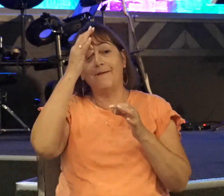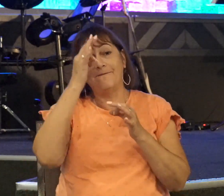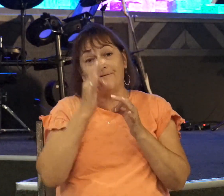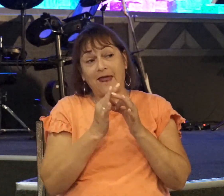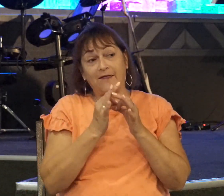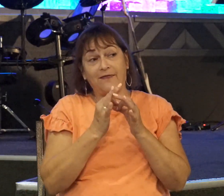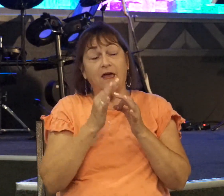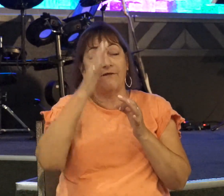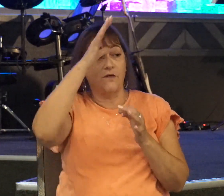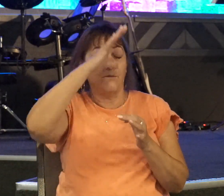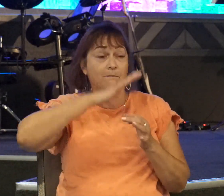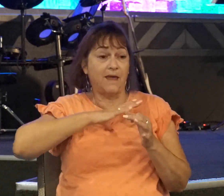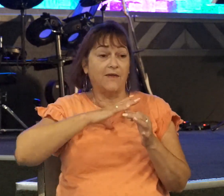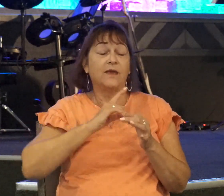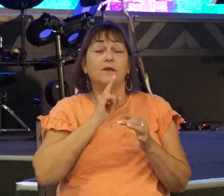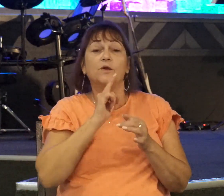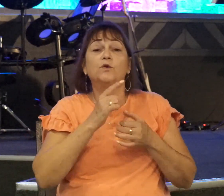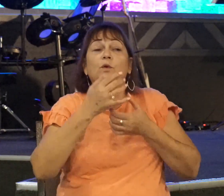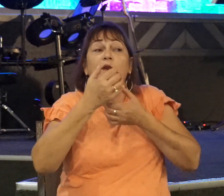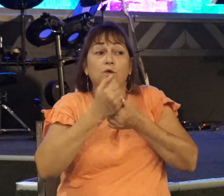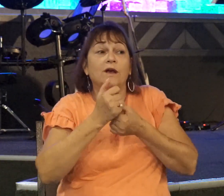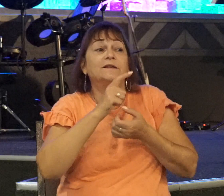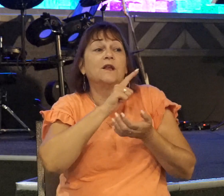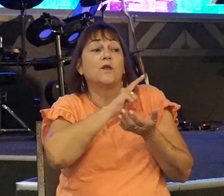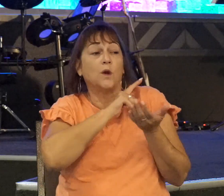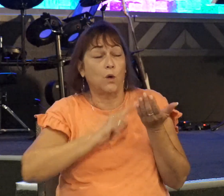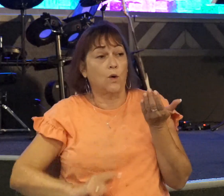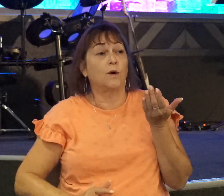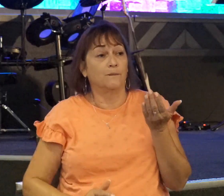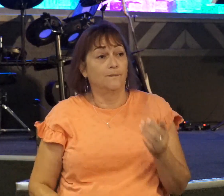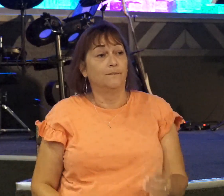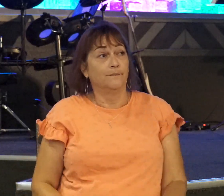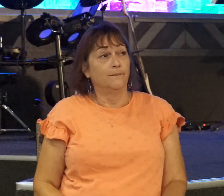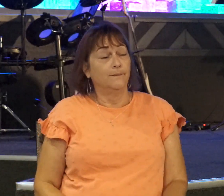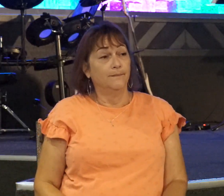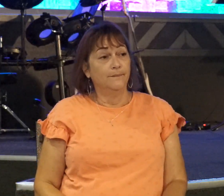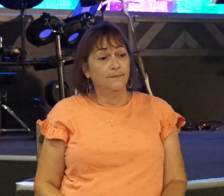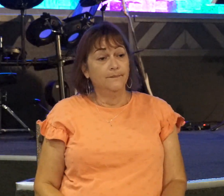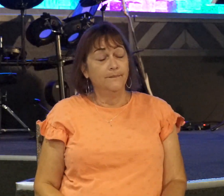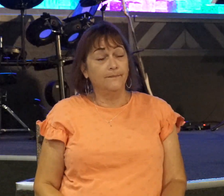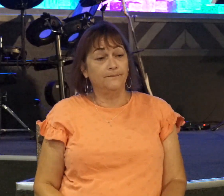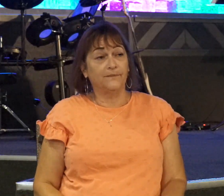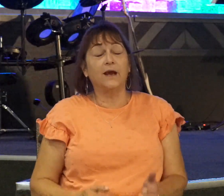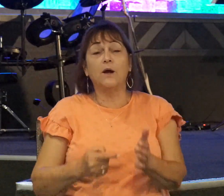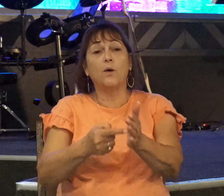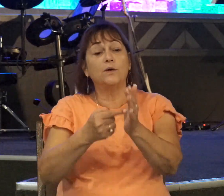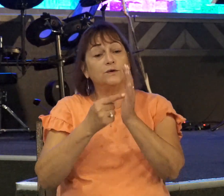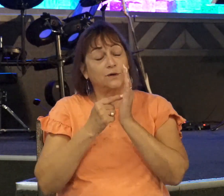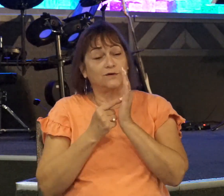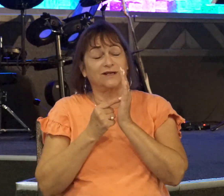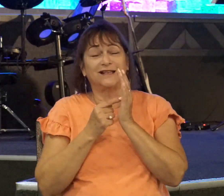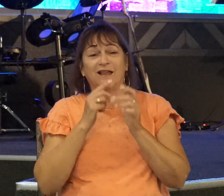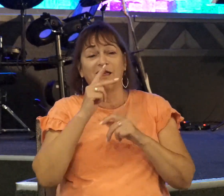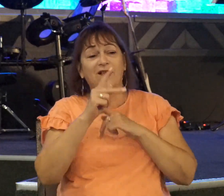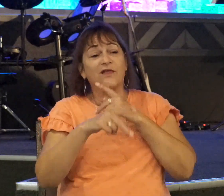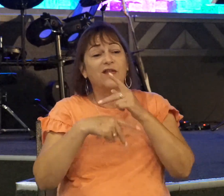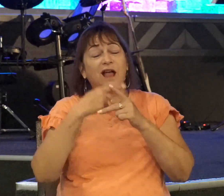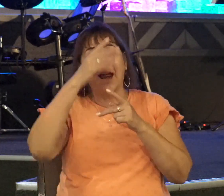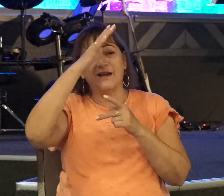the man that truly trusts in the Lord. They reveal to us the kind of man God